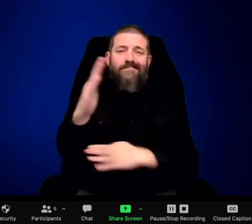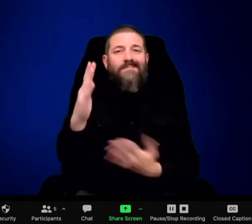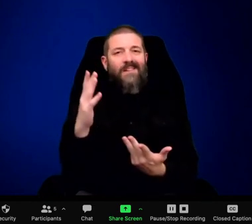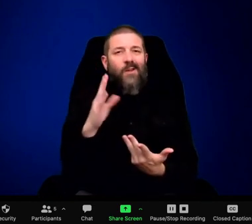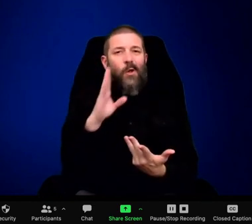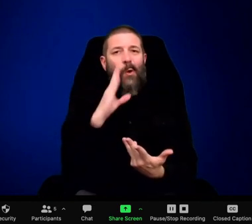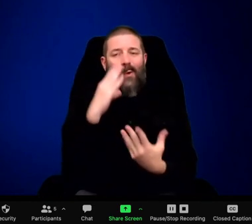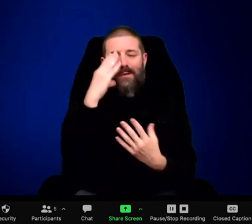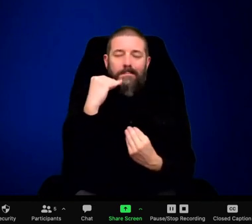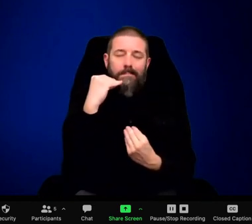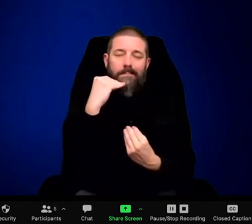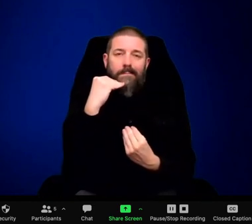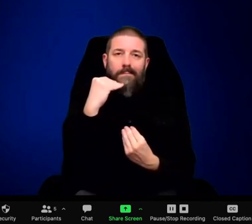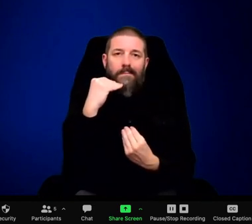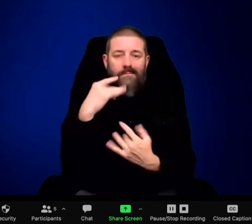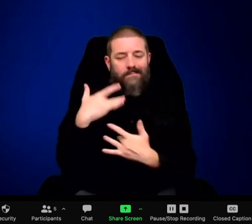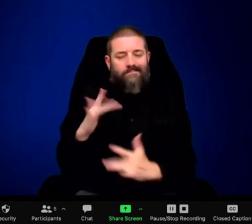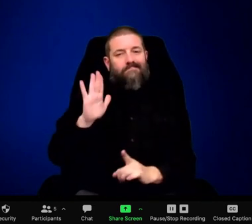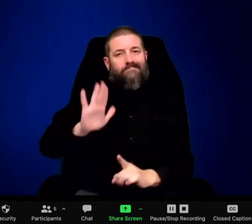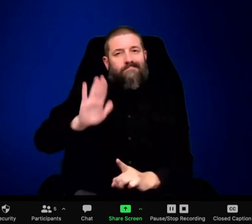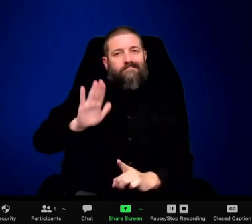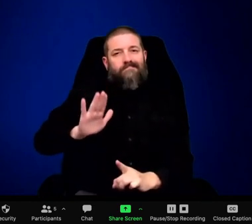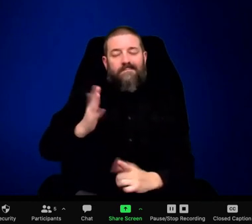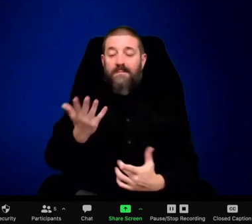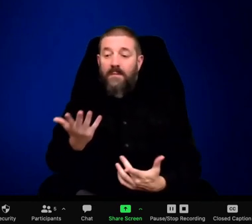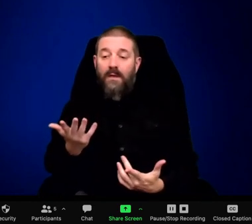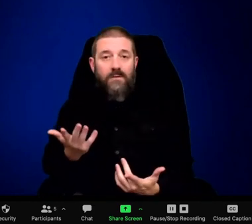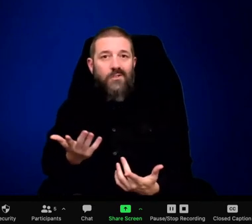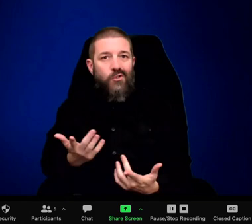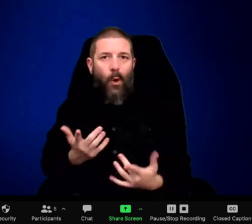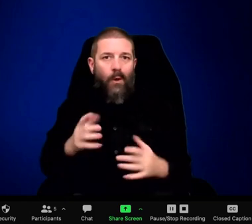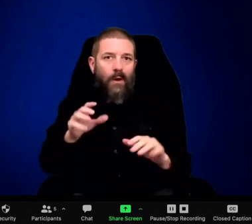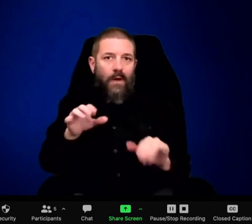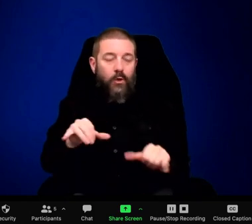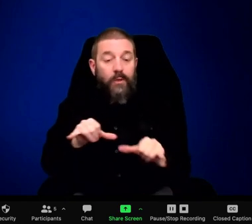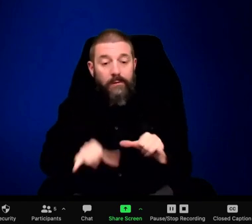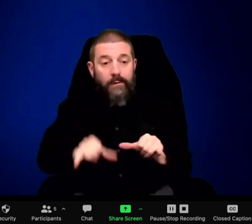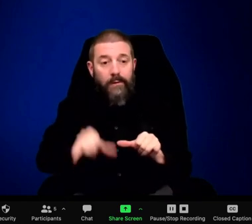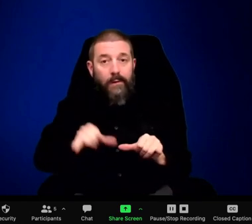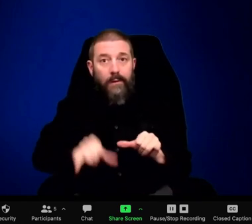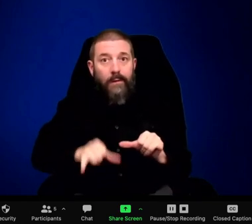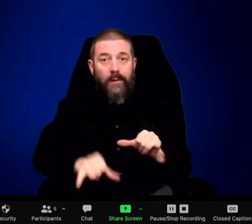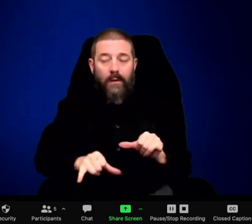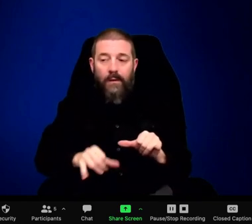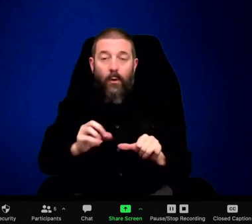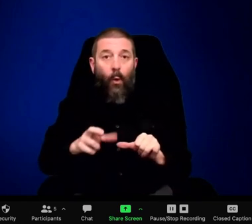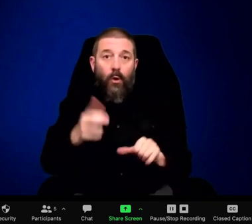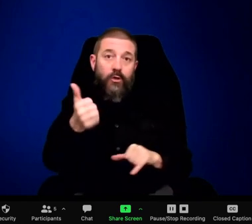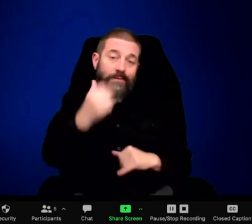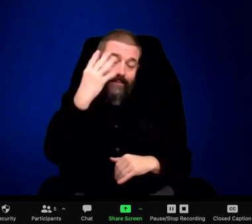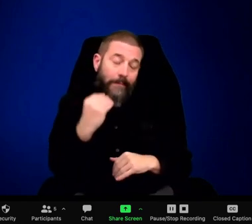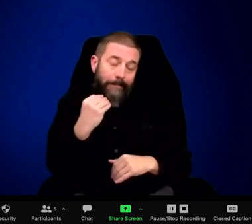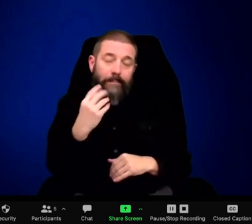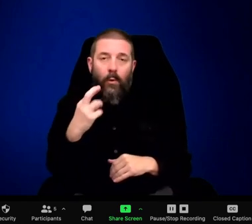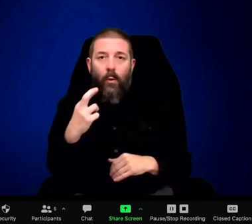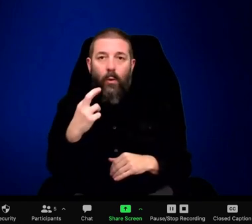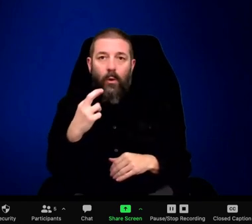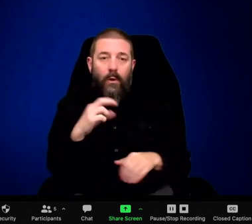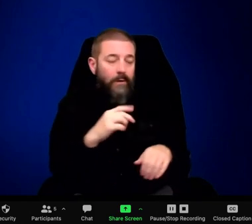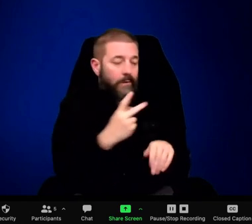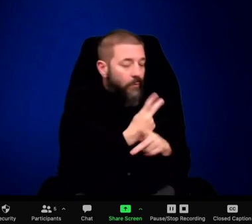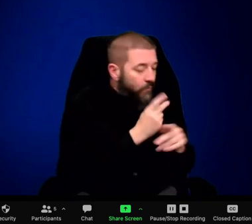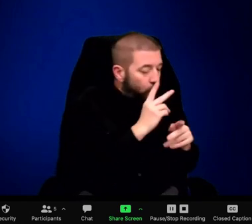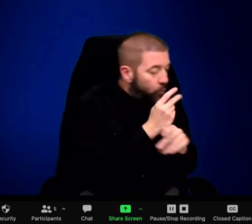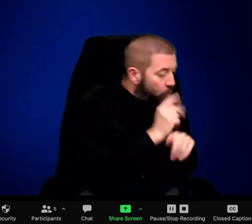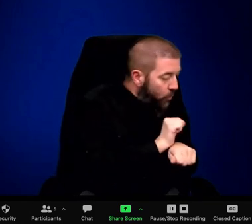the Park Service at the end of February of 2018. And, um, so I can kinda, I, for a while I continued